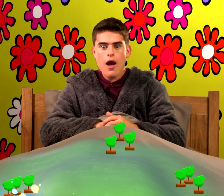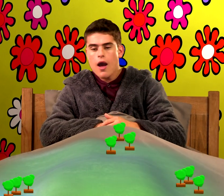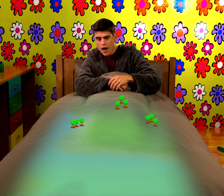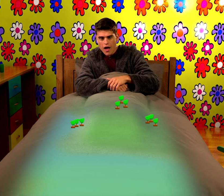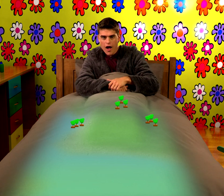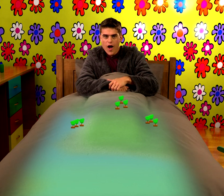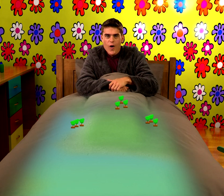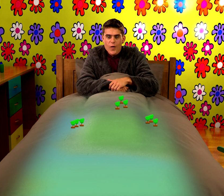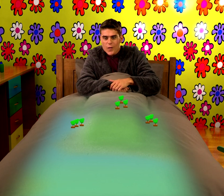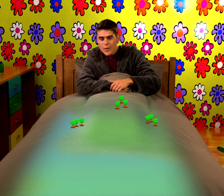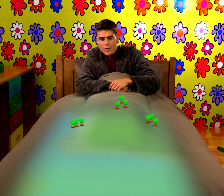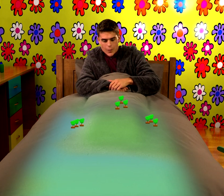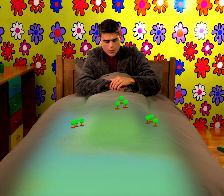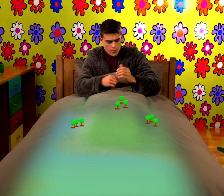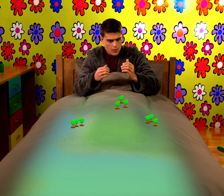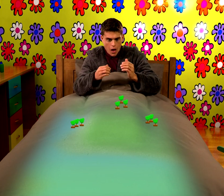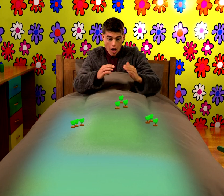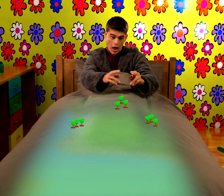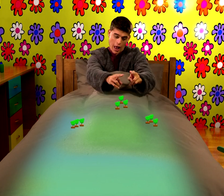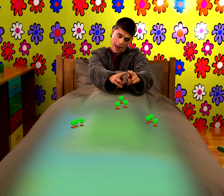Or brought my trees and houses out